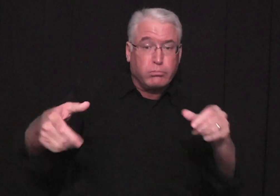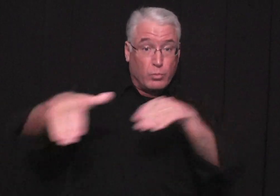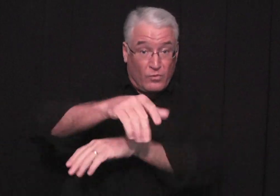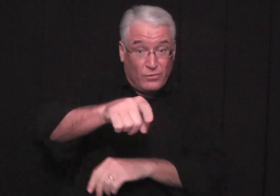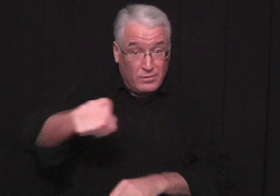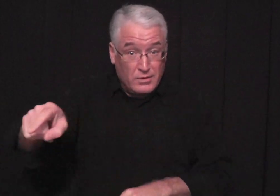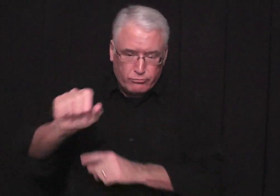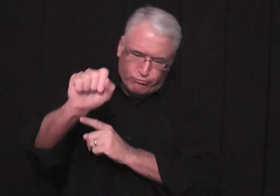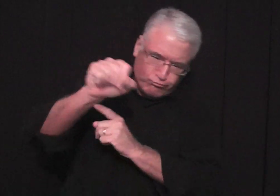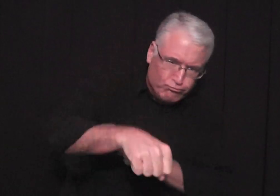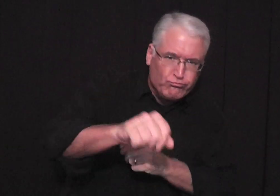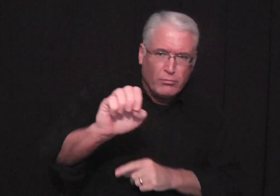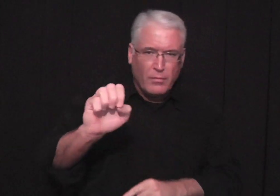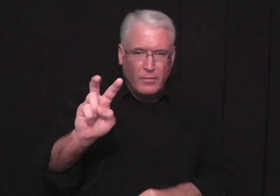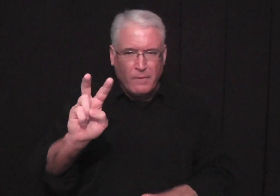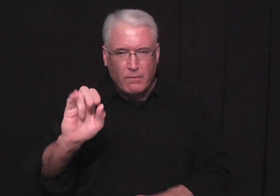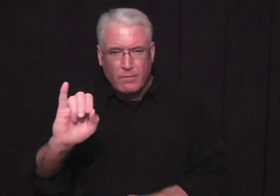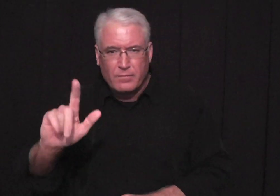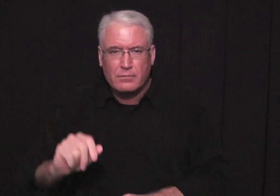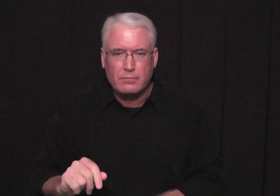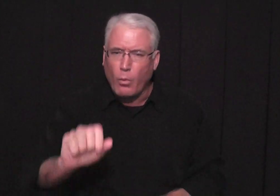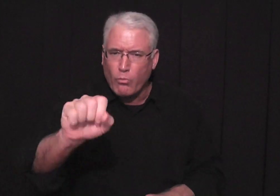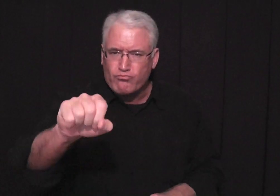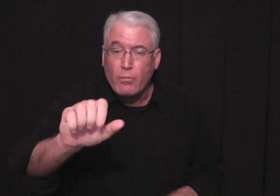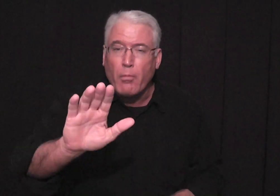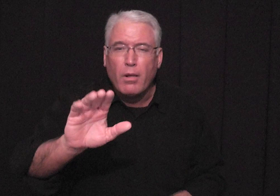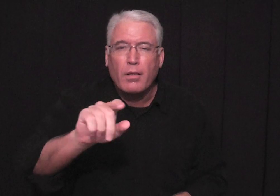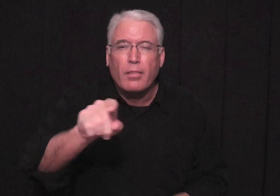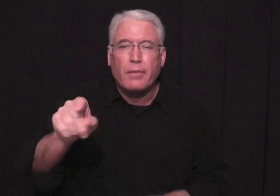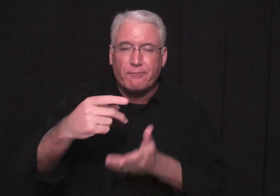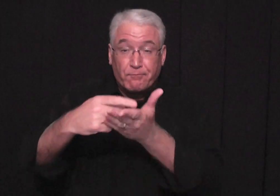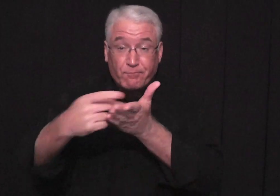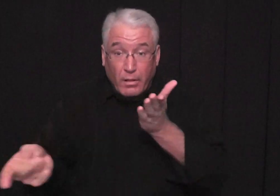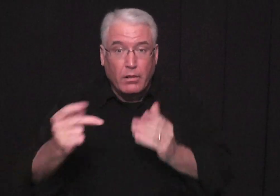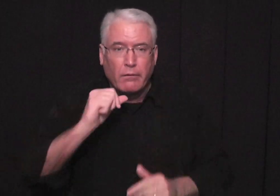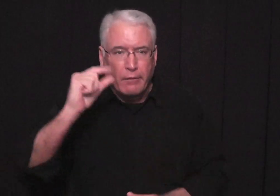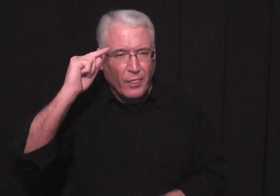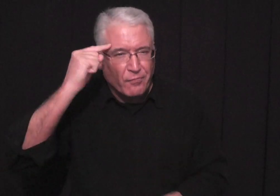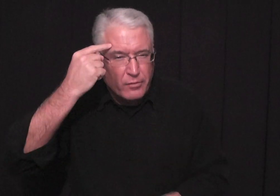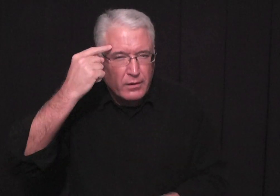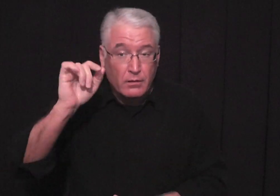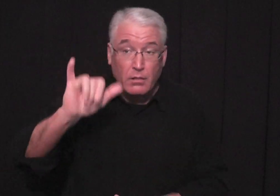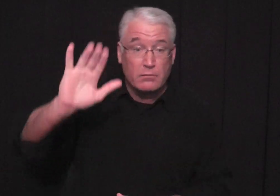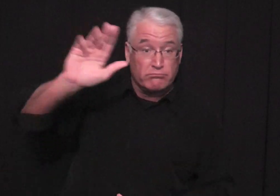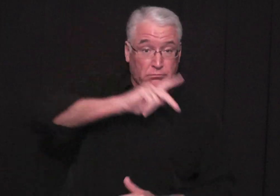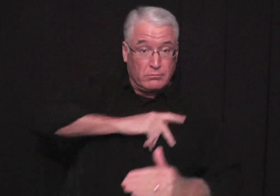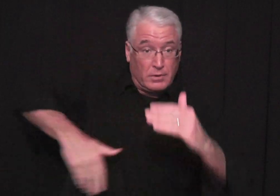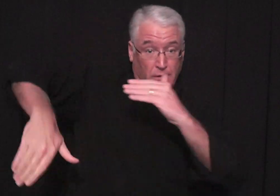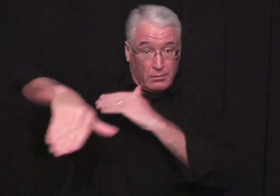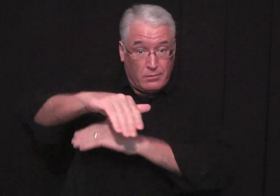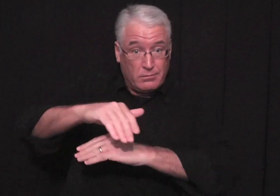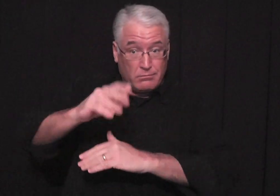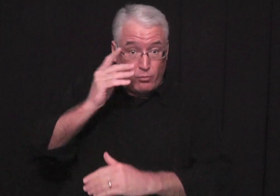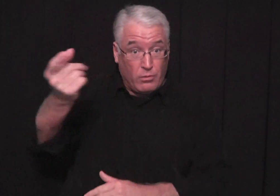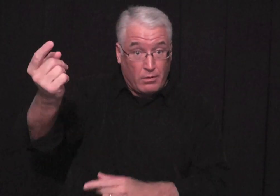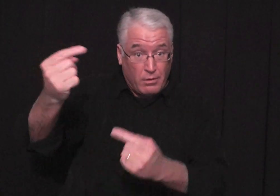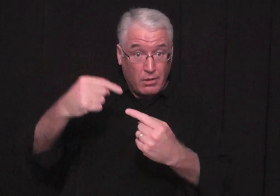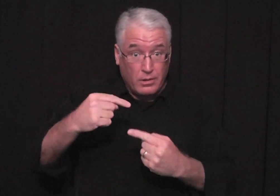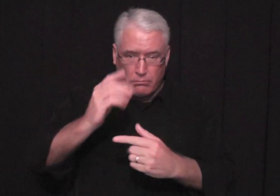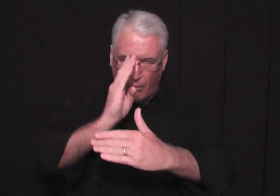up and rule from the line of david and conquer evil yes they were right to do this but they failed not to think that this